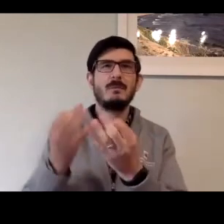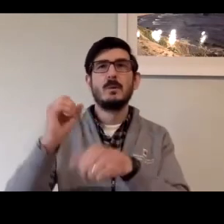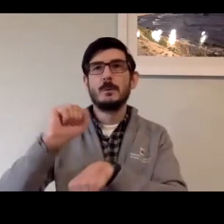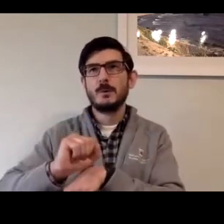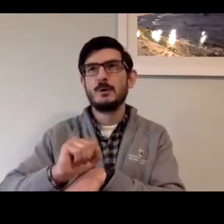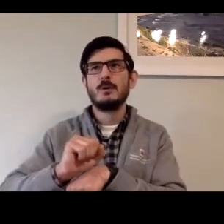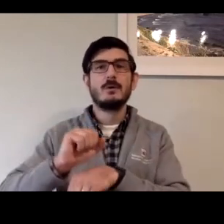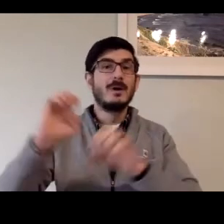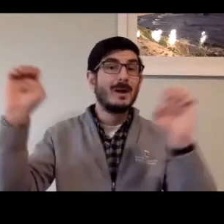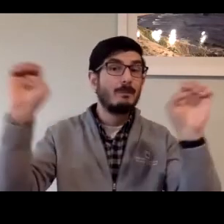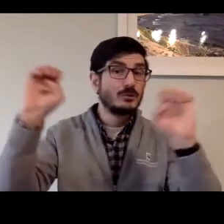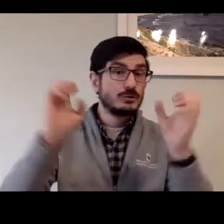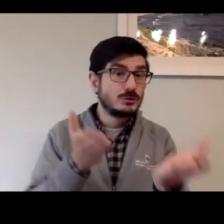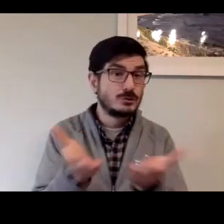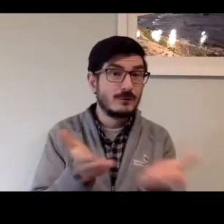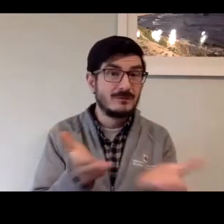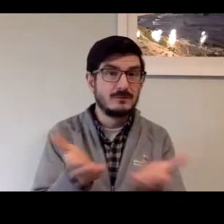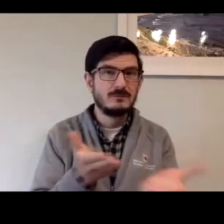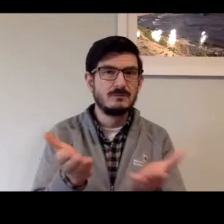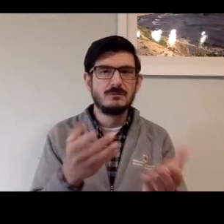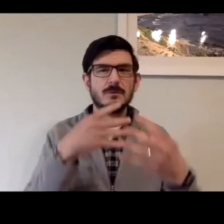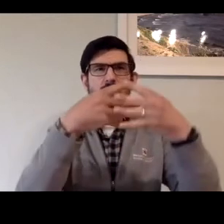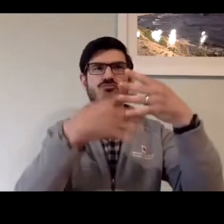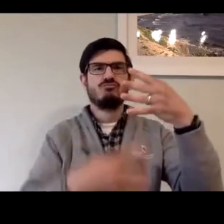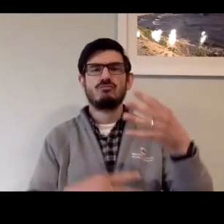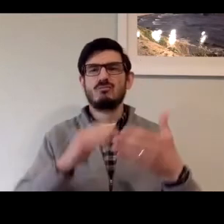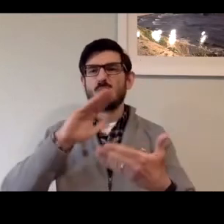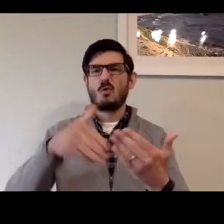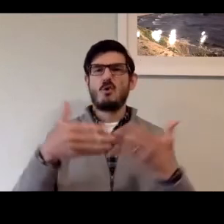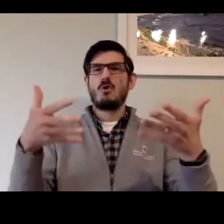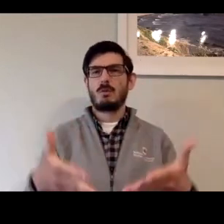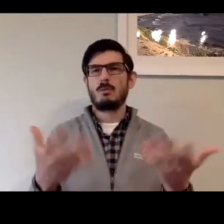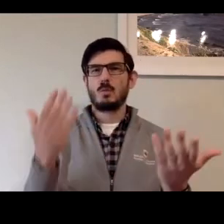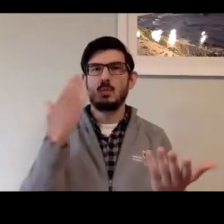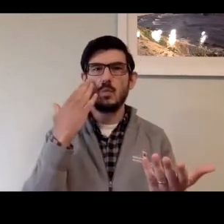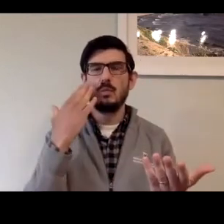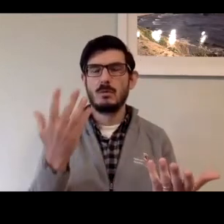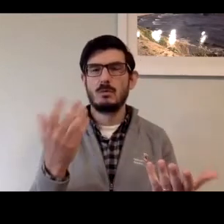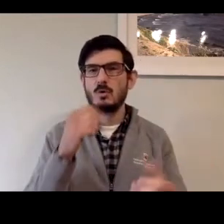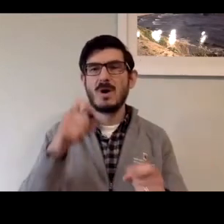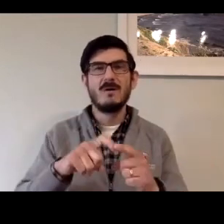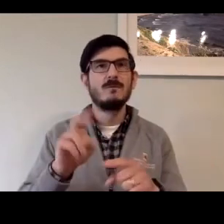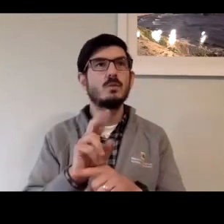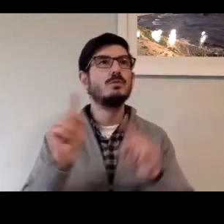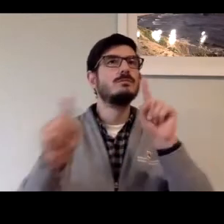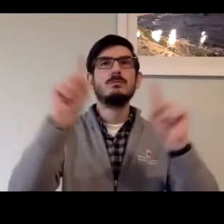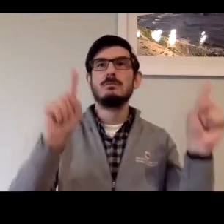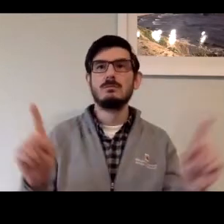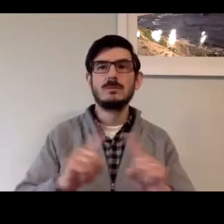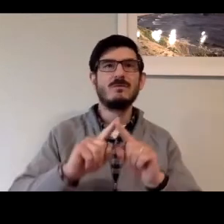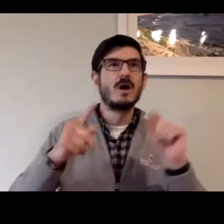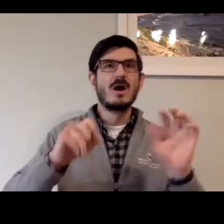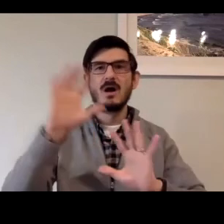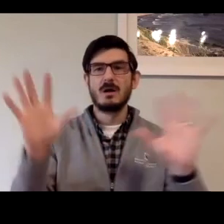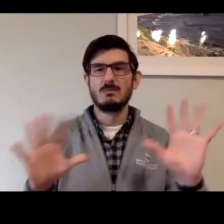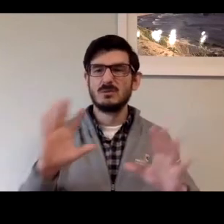ultimately, folks can speak with their friends, family, and coworkers so that when an emergency should befall them, then they're ready to